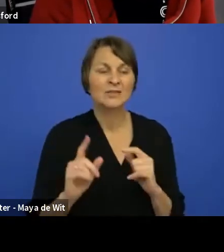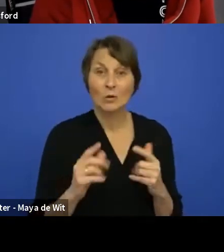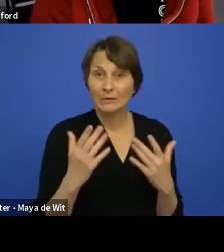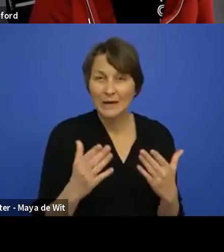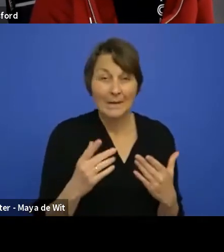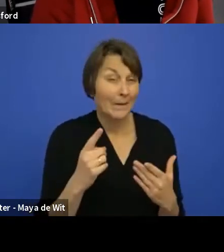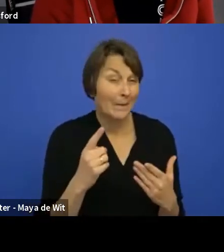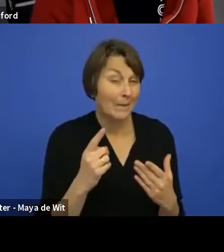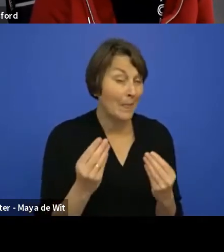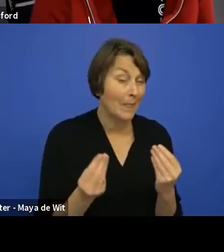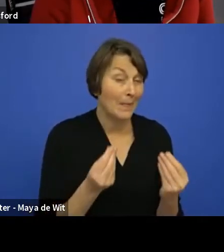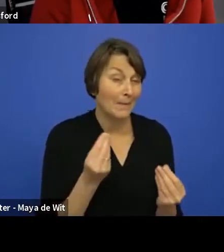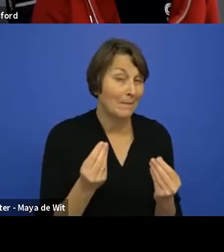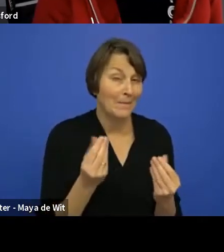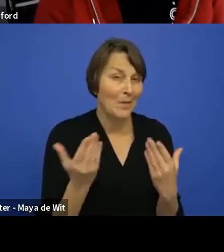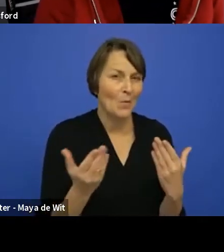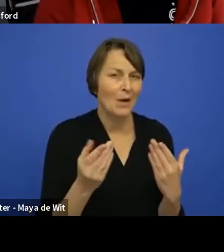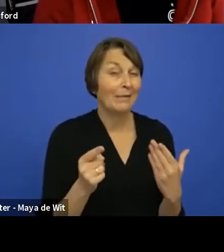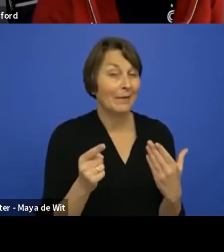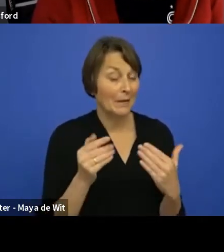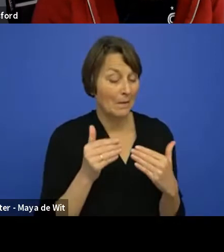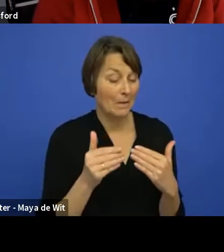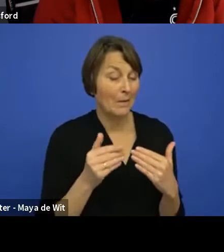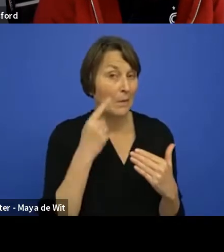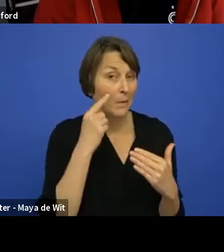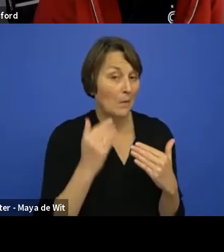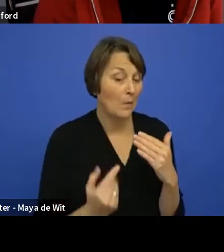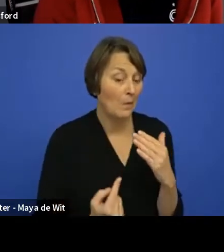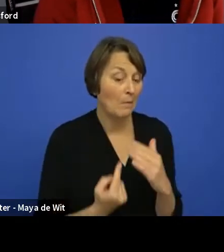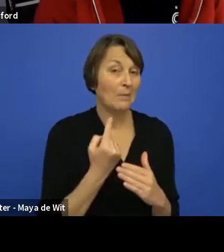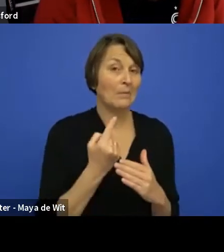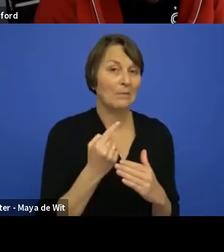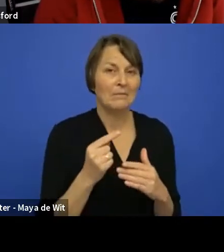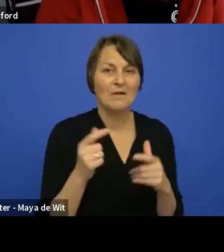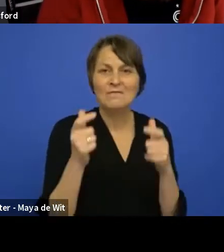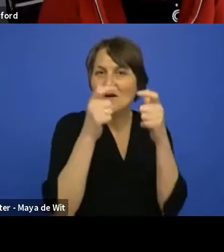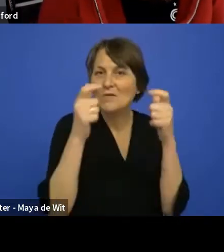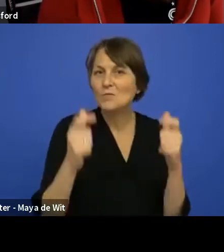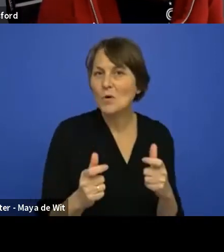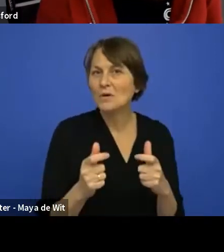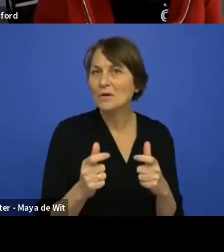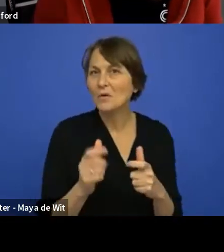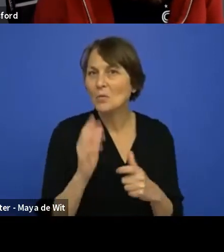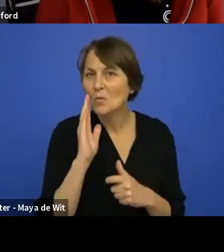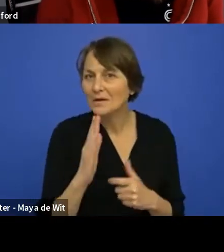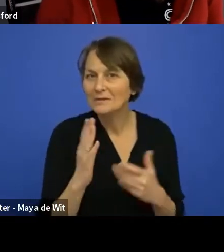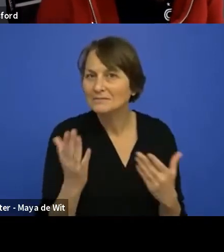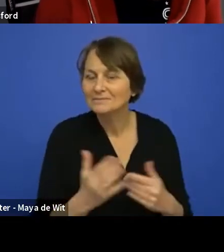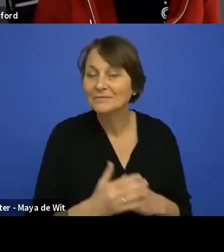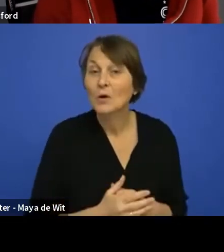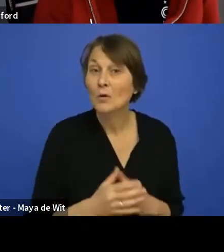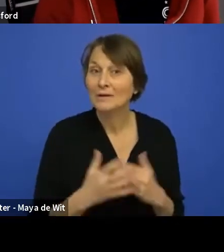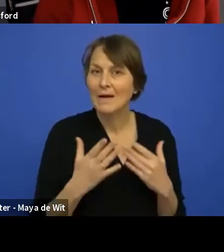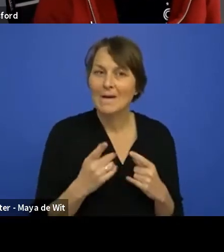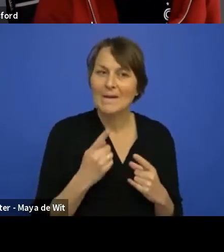what frameworks we might be looking at or do you have anything that you've been experimenting with and trying out?